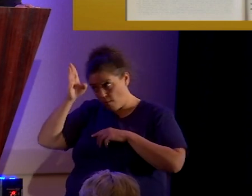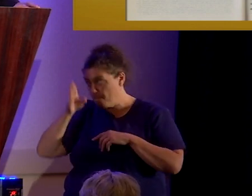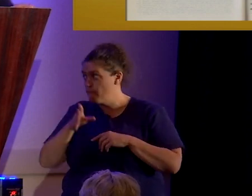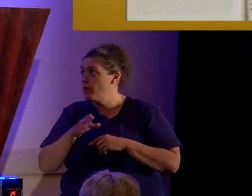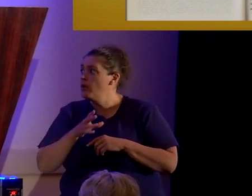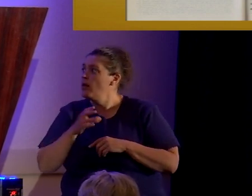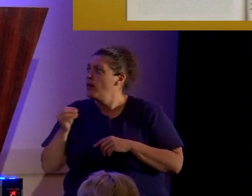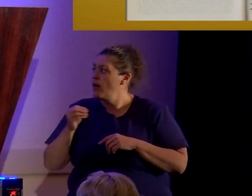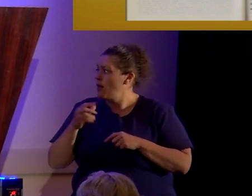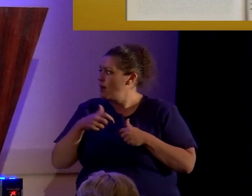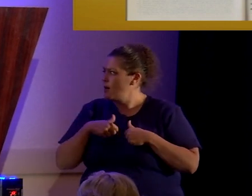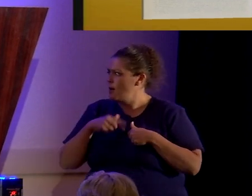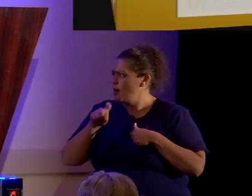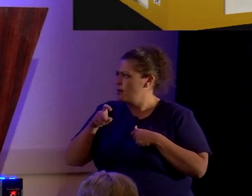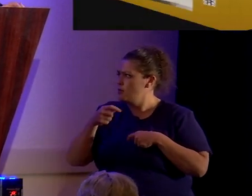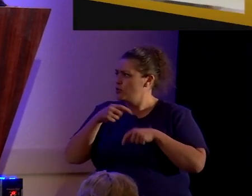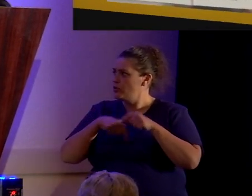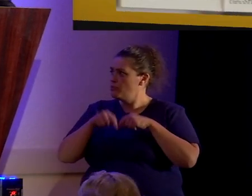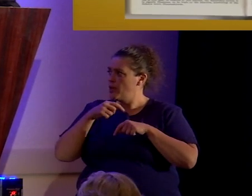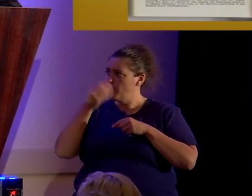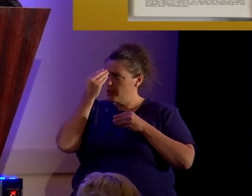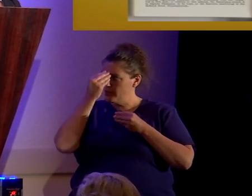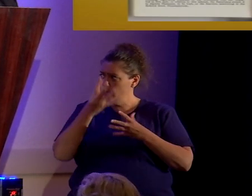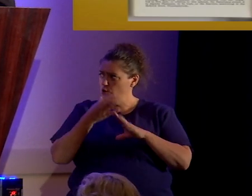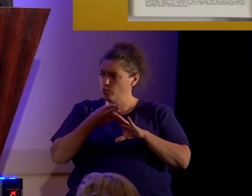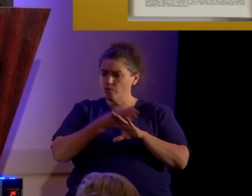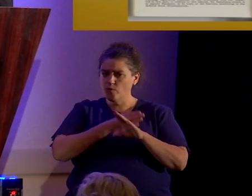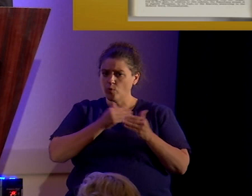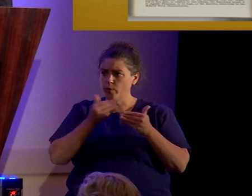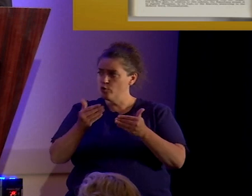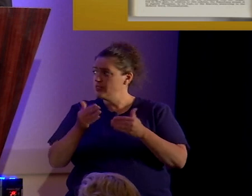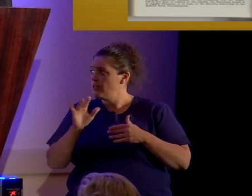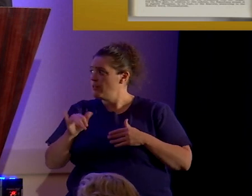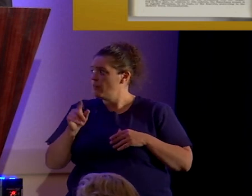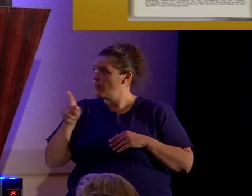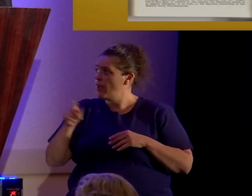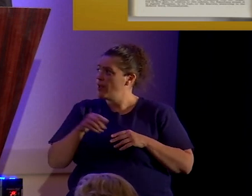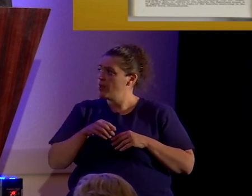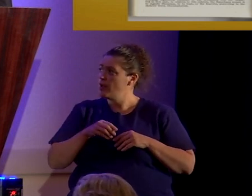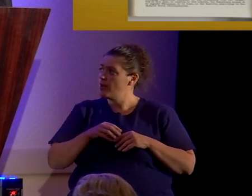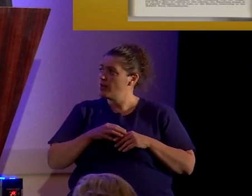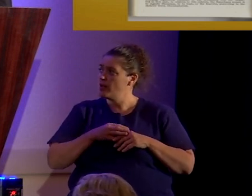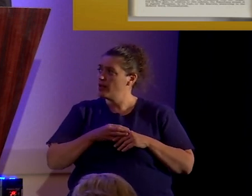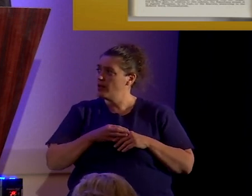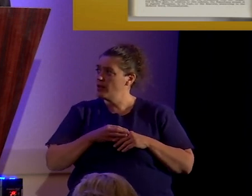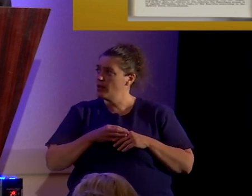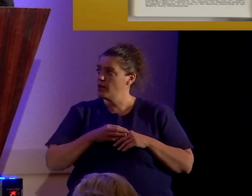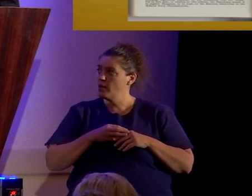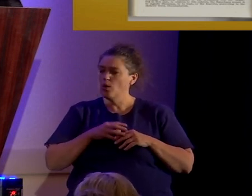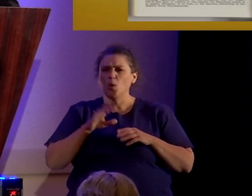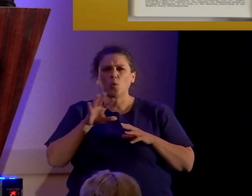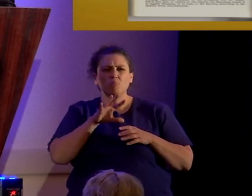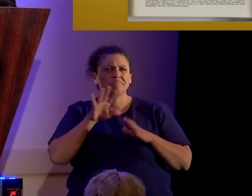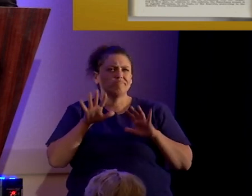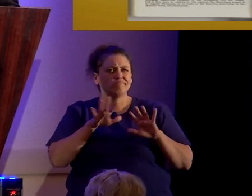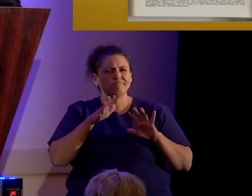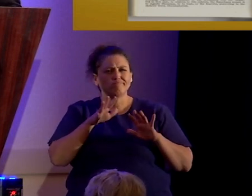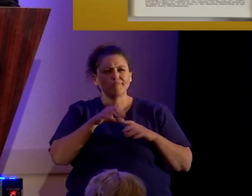I might just back up and tell you before we proceed that, uh, within about